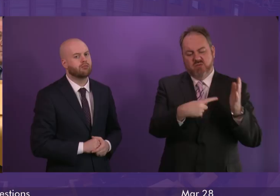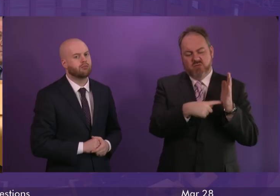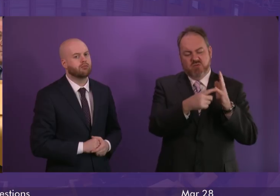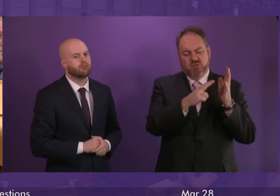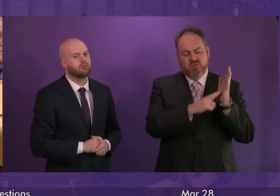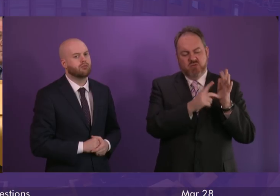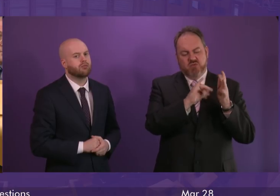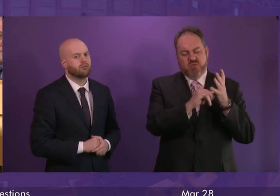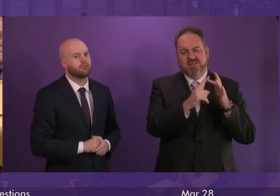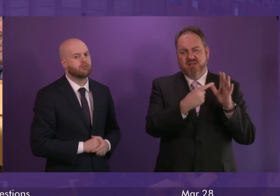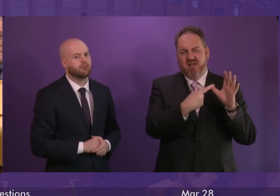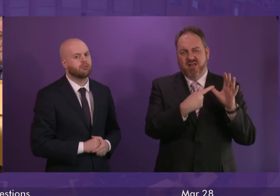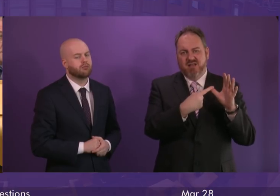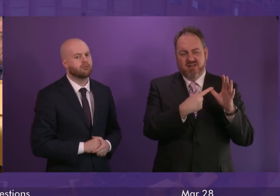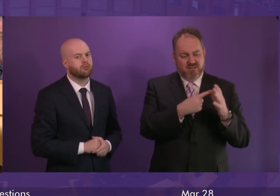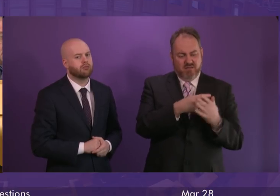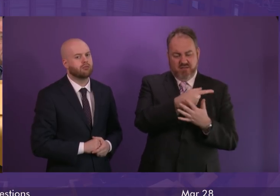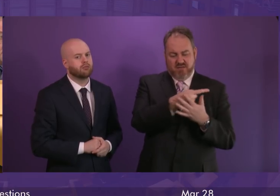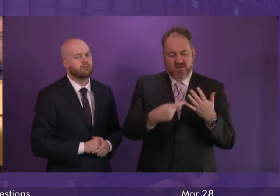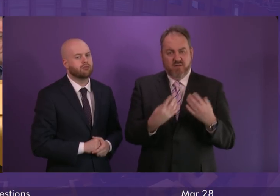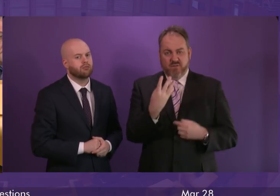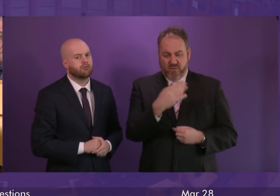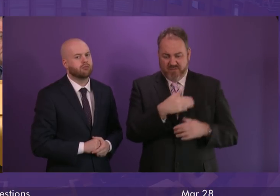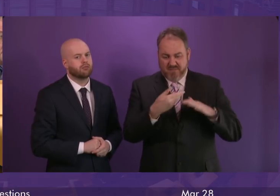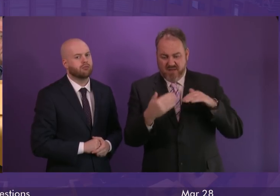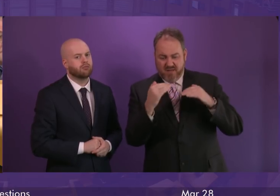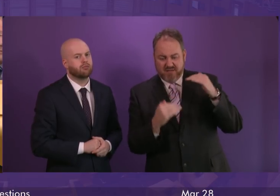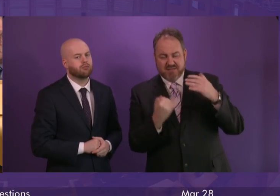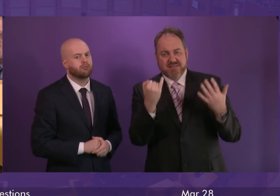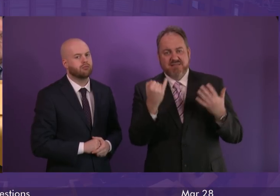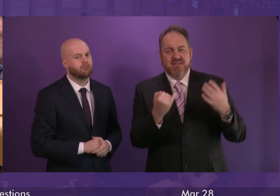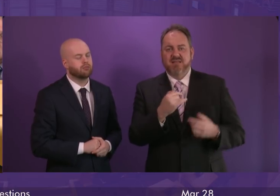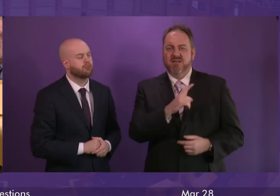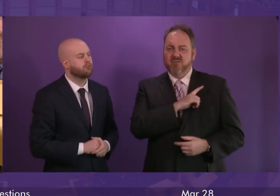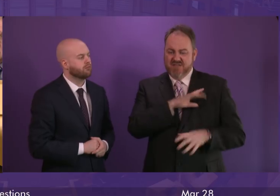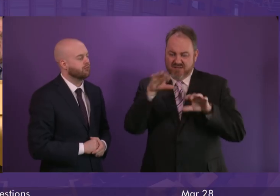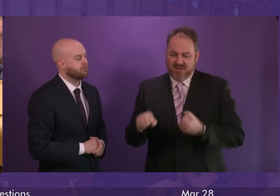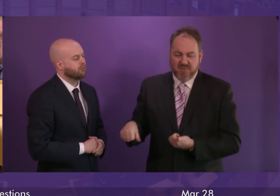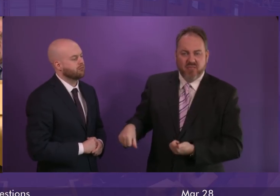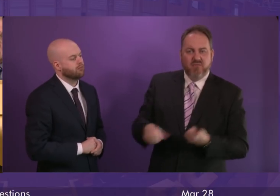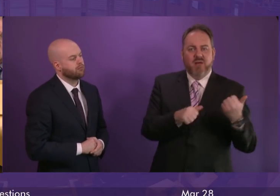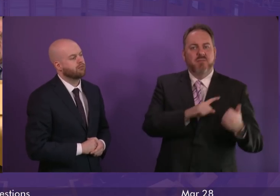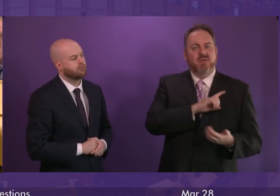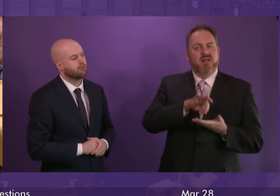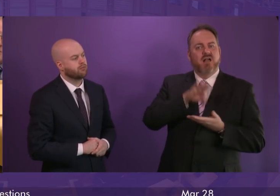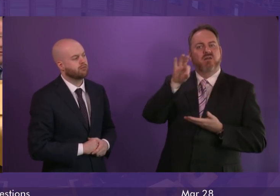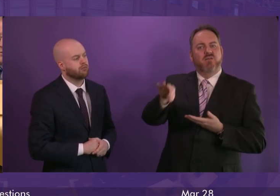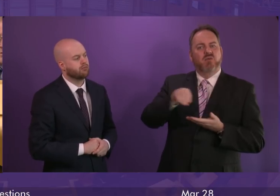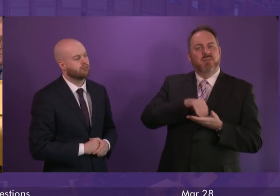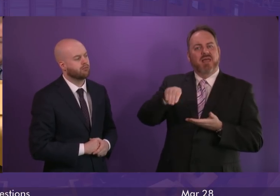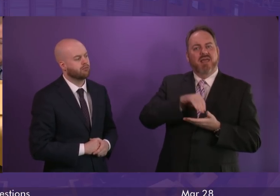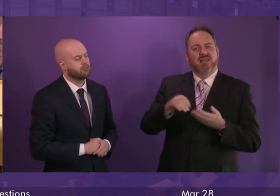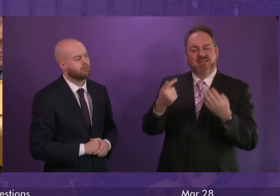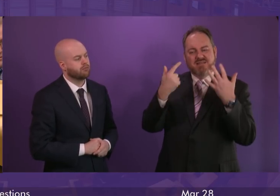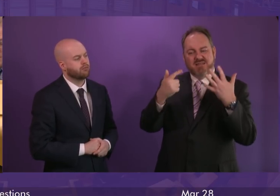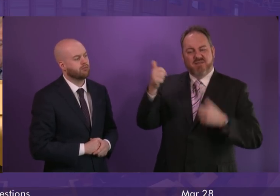The family, four of whom are under 16, are being deported simply on the basis that they cannot afford to pay the almost £7,000